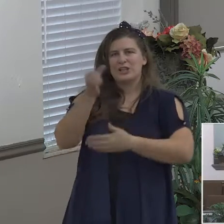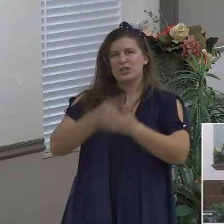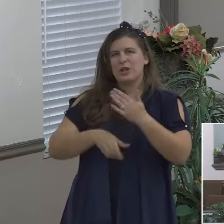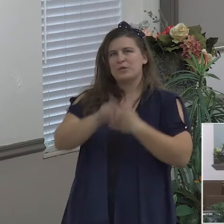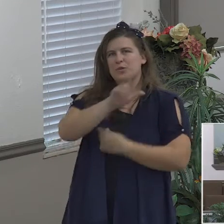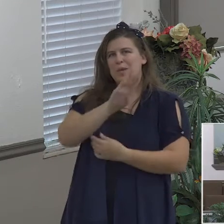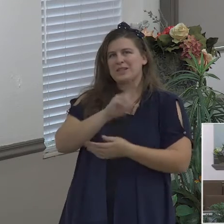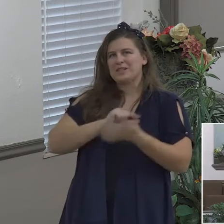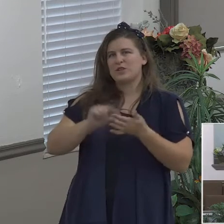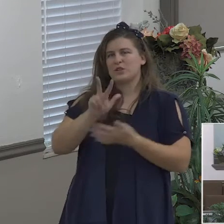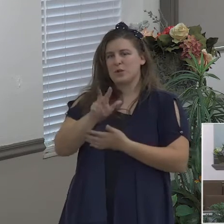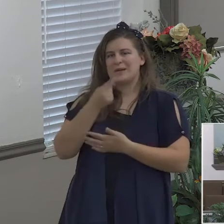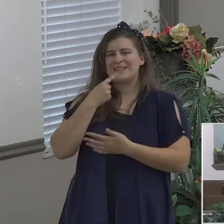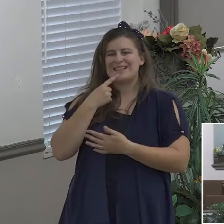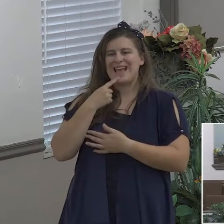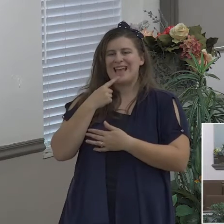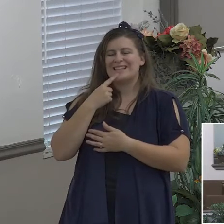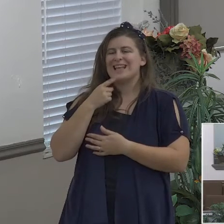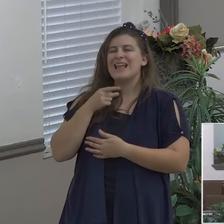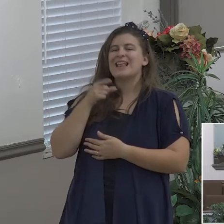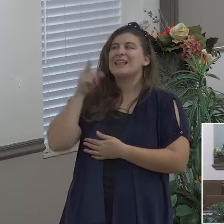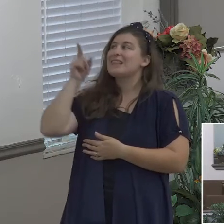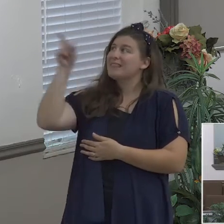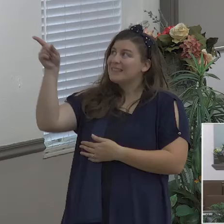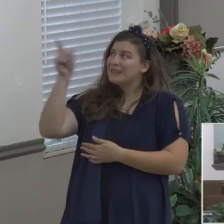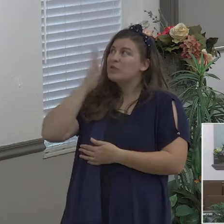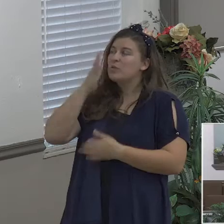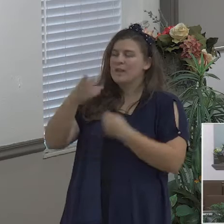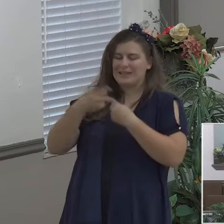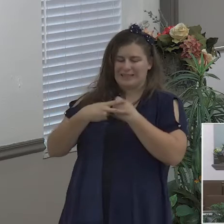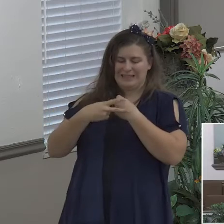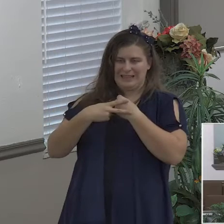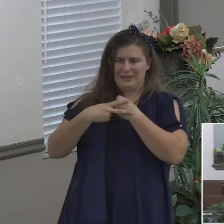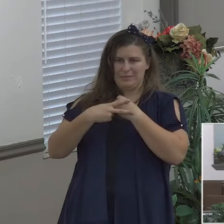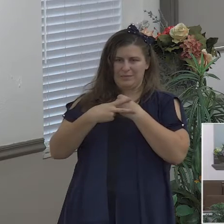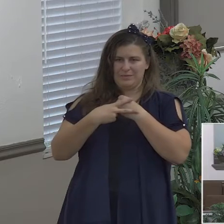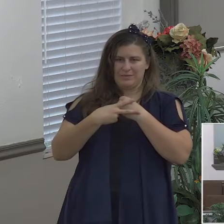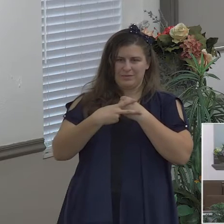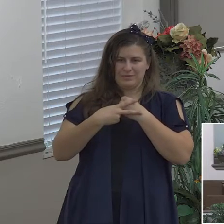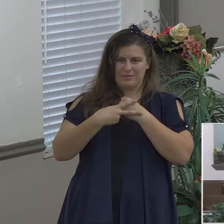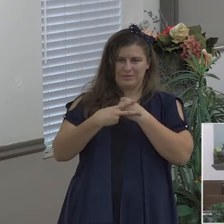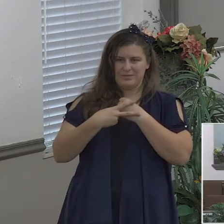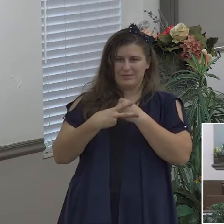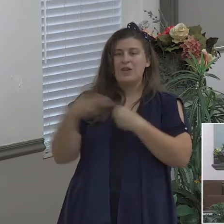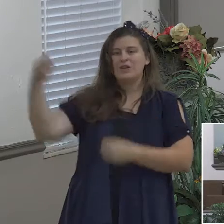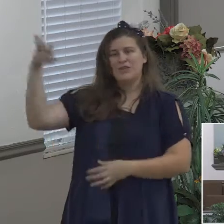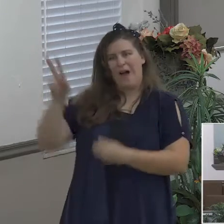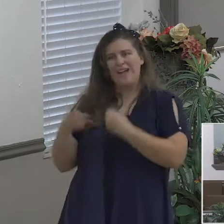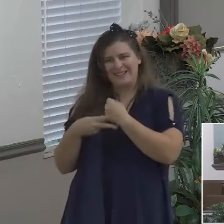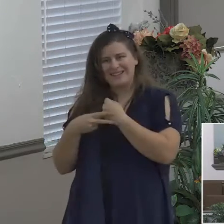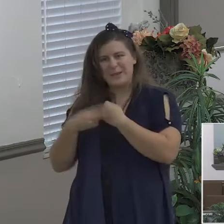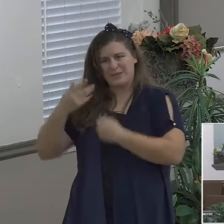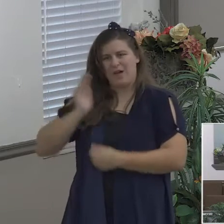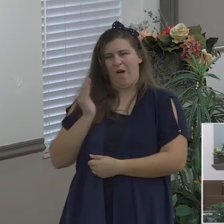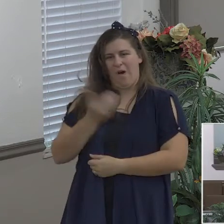it's God who keeps us amen it's it's God who keeps Gary Randall can't keep himself